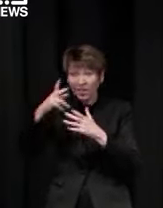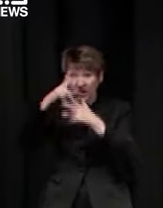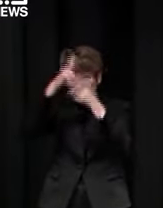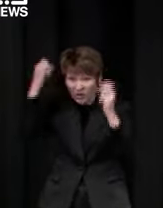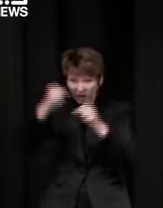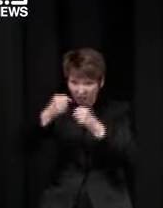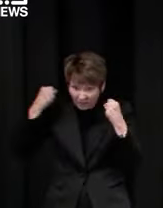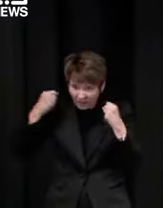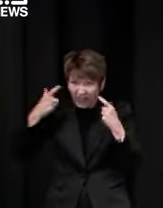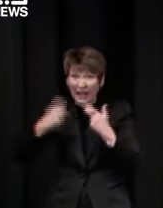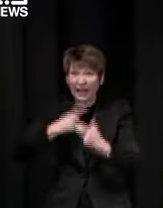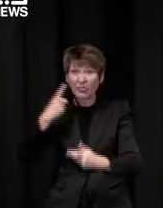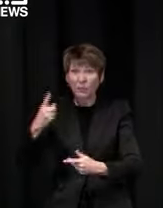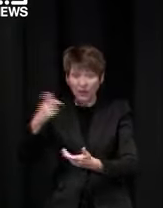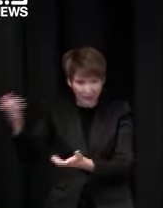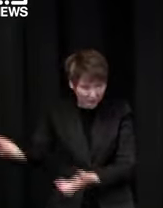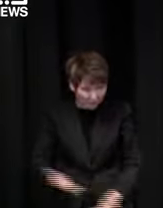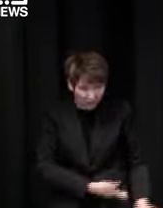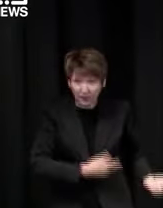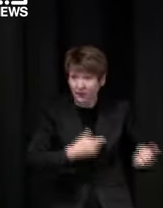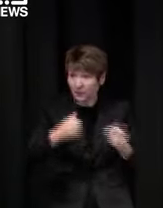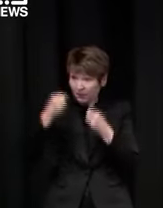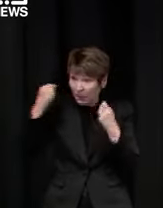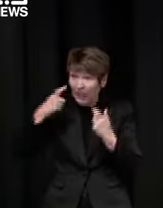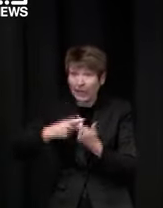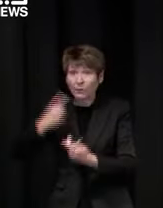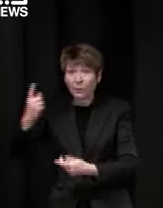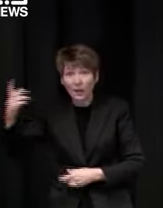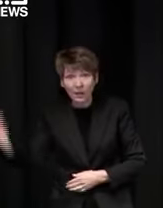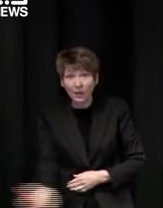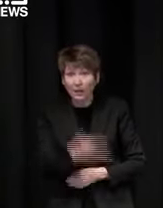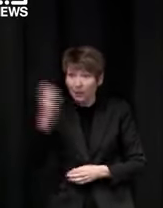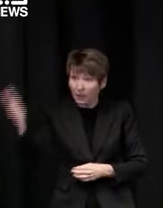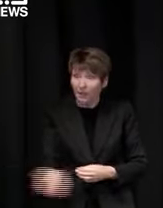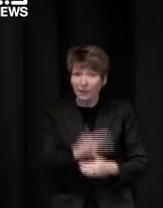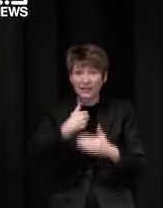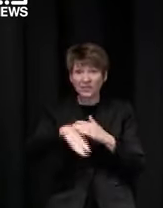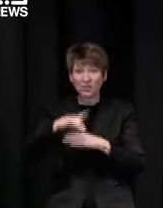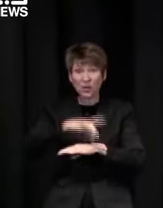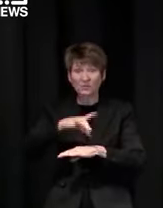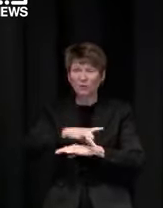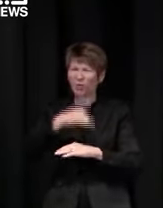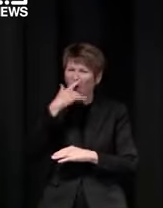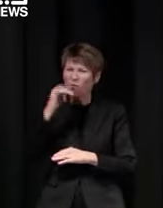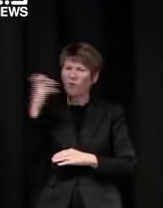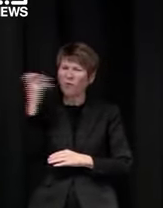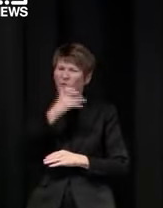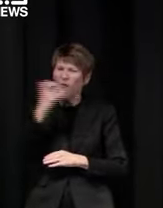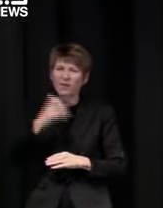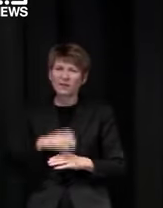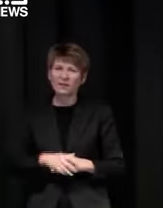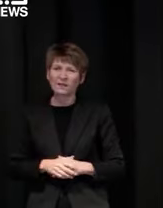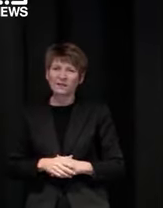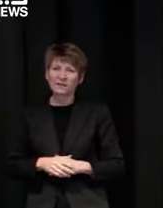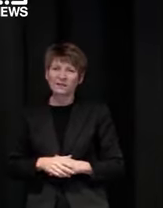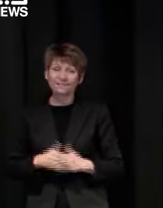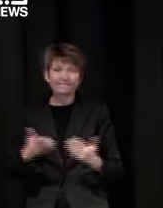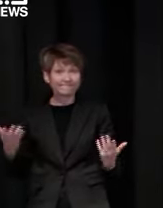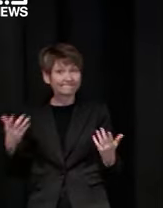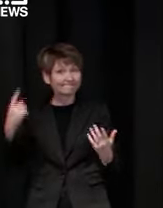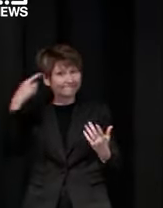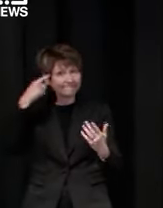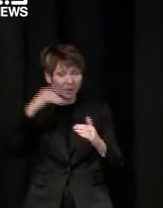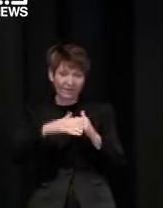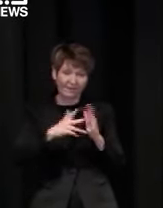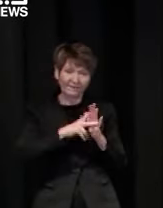i don't know how many times we've sat here and talked about uh all sorts of fatigue in the victorian community and people visiting people not following the rules all that sort of